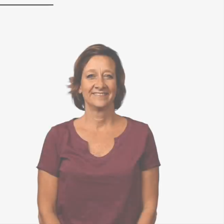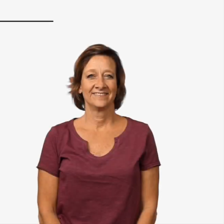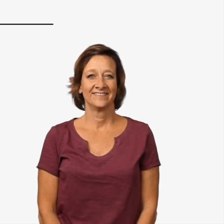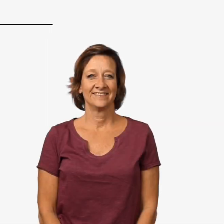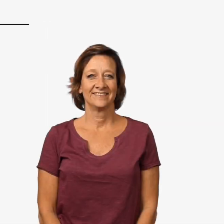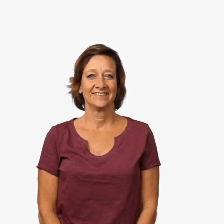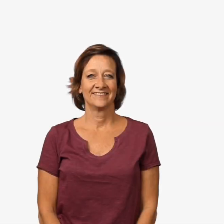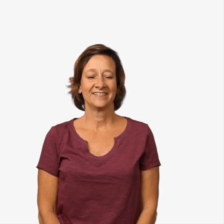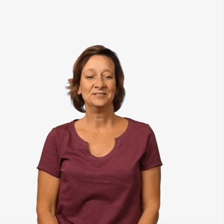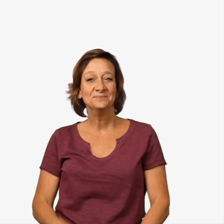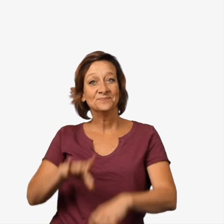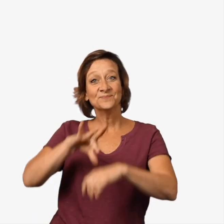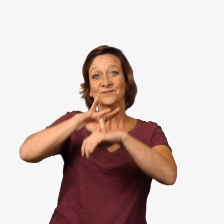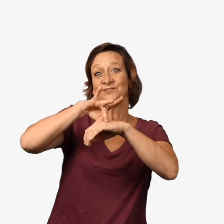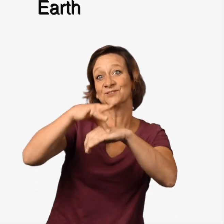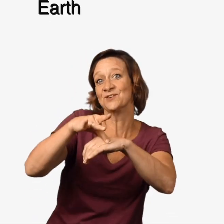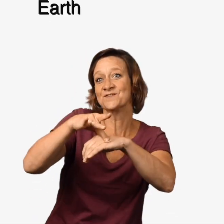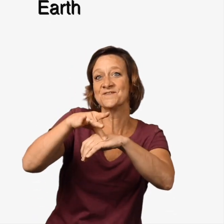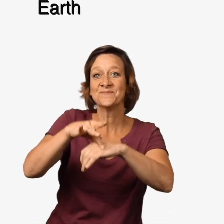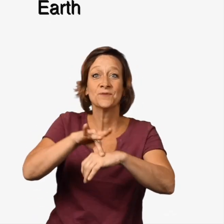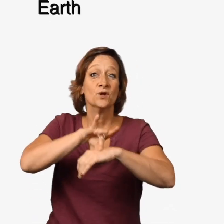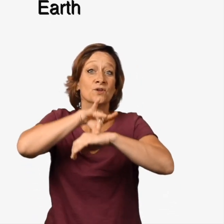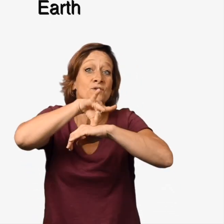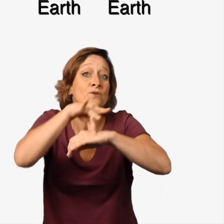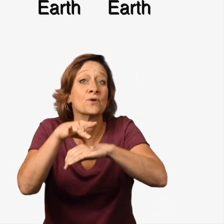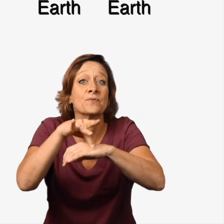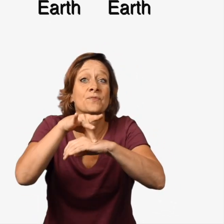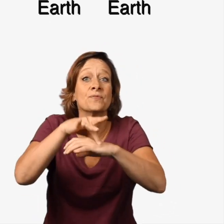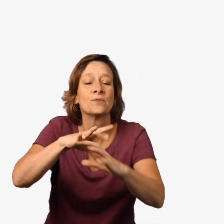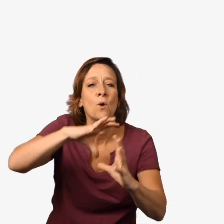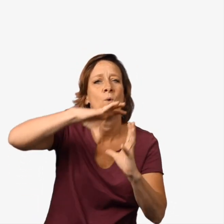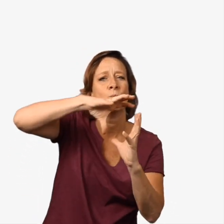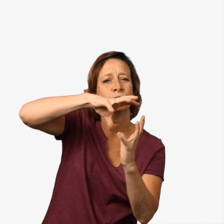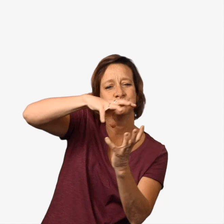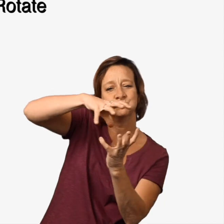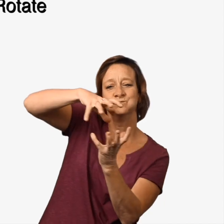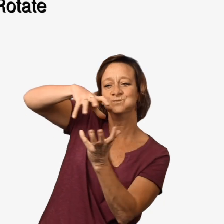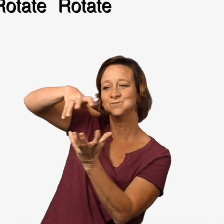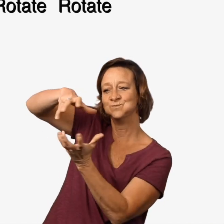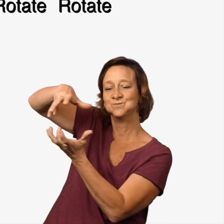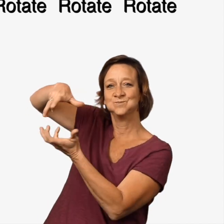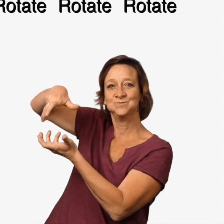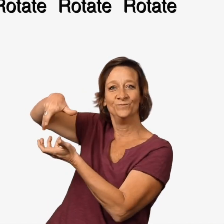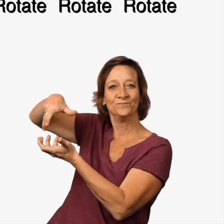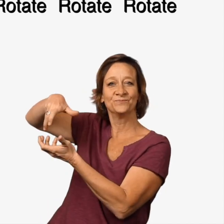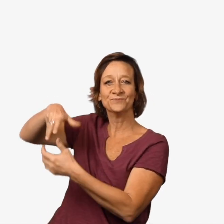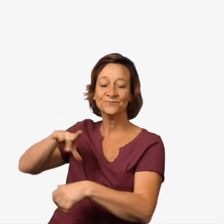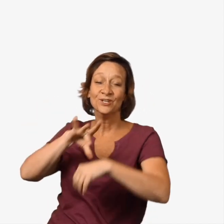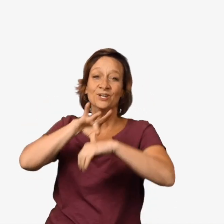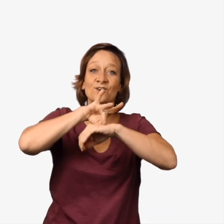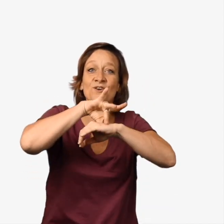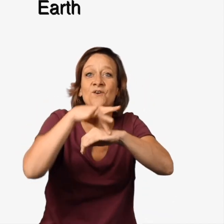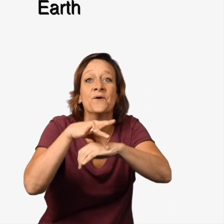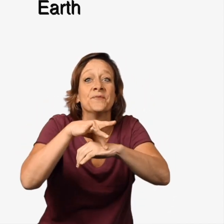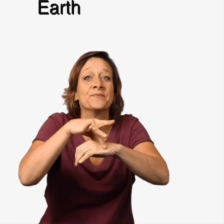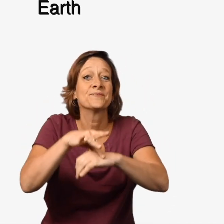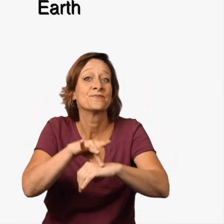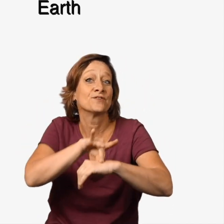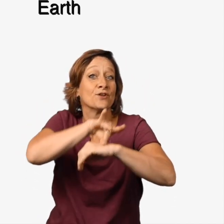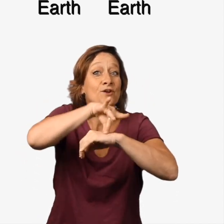Earth Earth, Earth. Rotate, rotate, rotate. Earth, Earth.